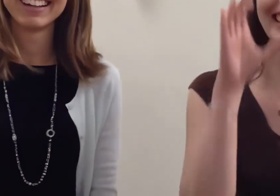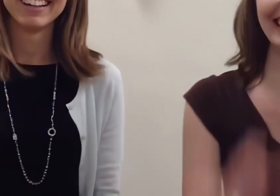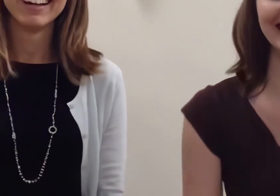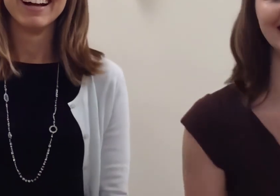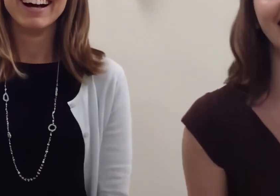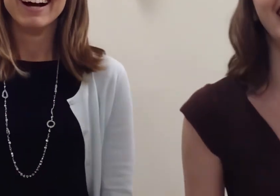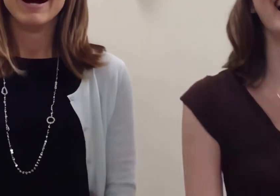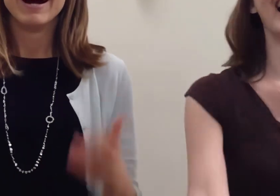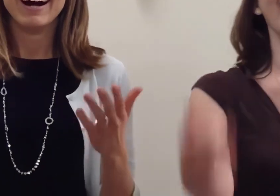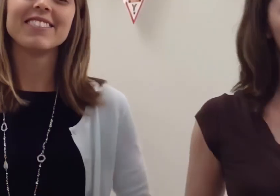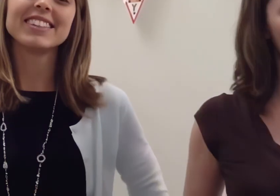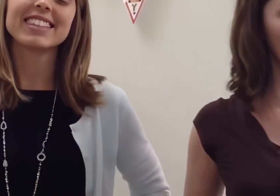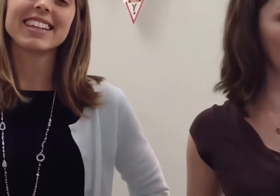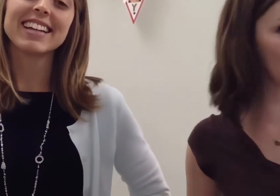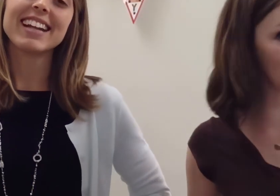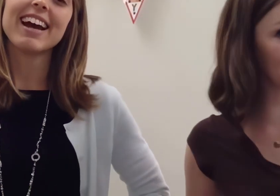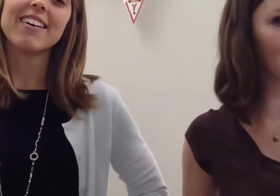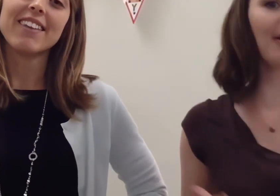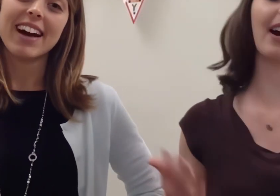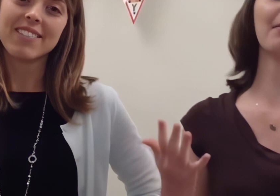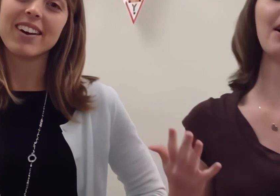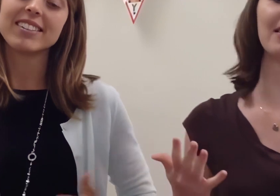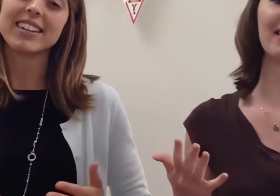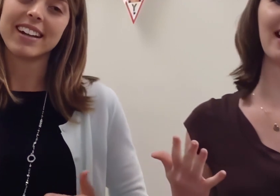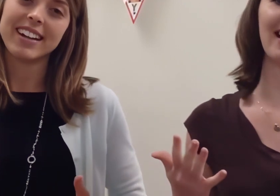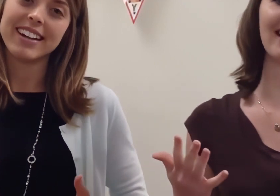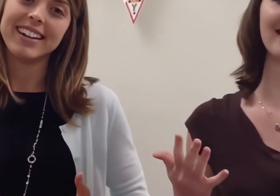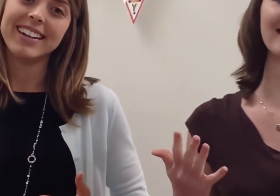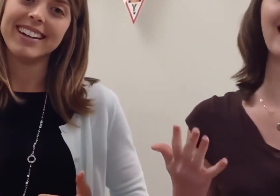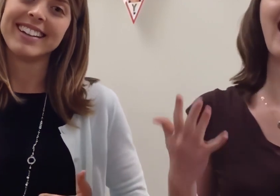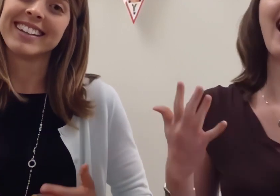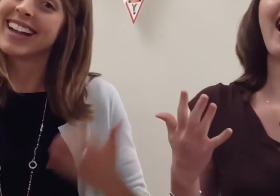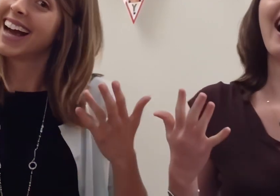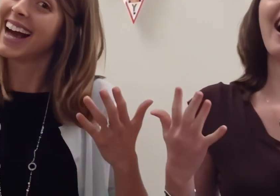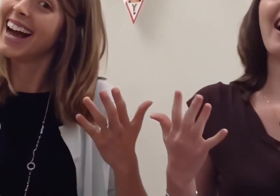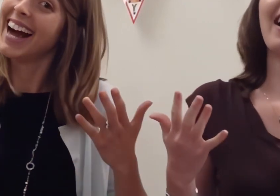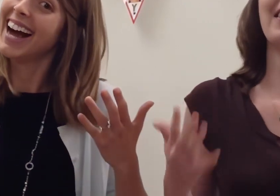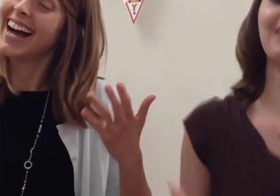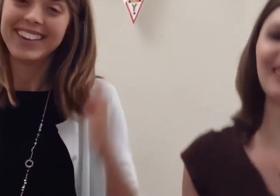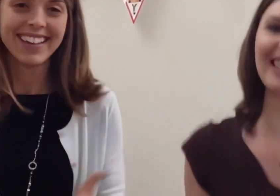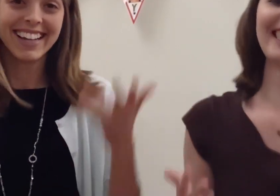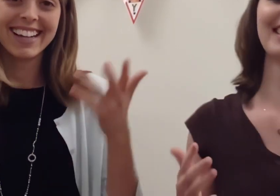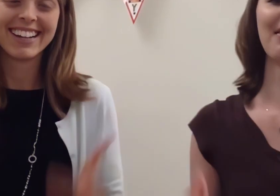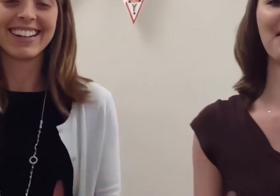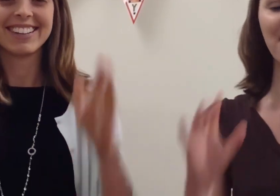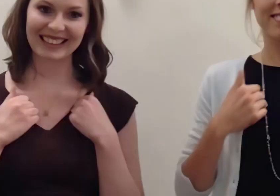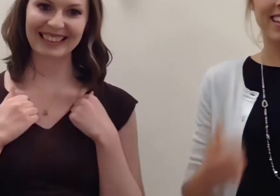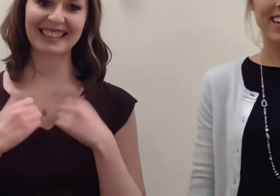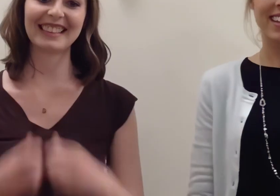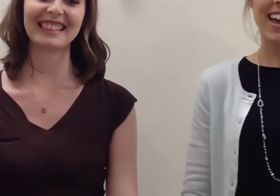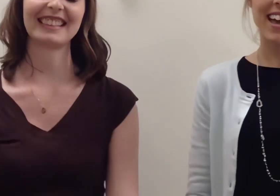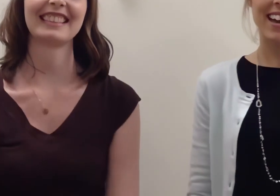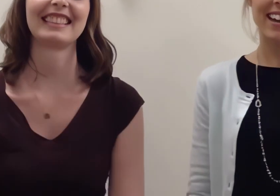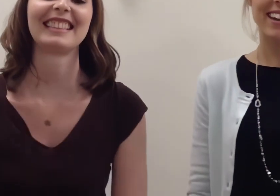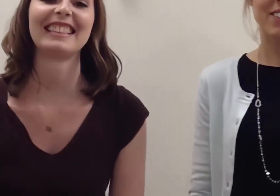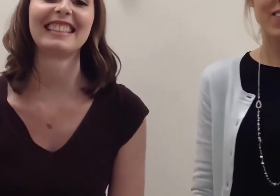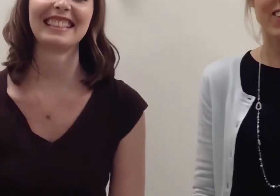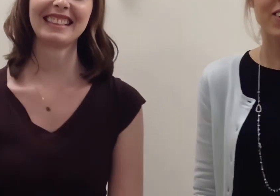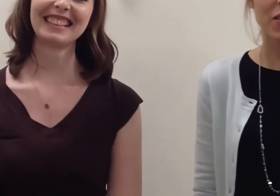My tummy's clean now I'm all done I'm finished with my Yay! We'll look forward